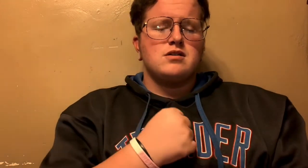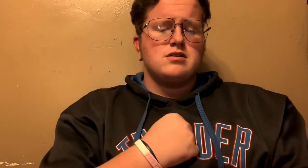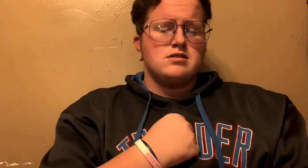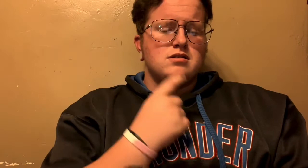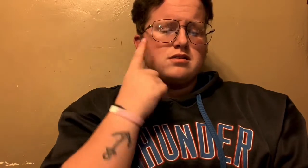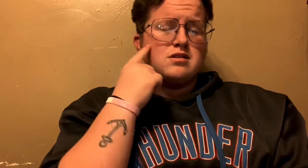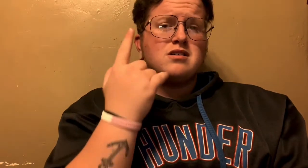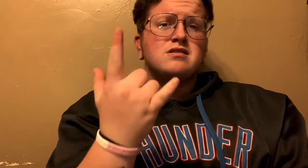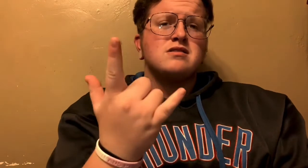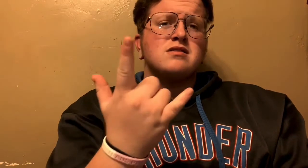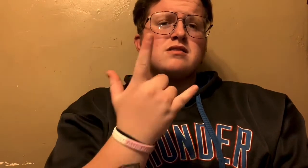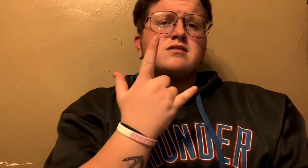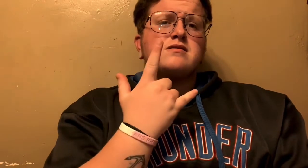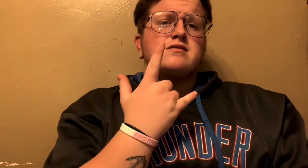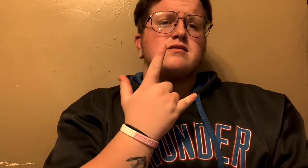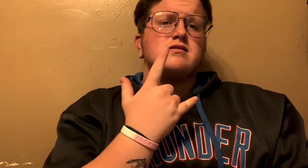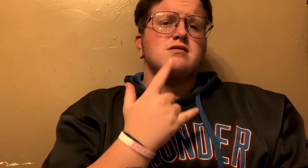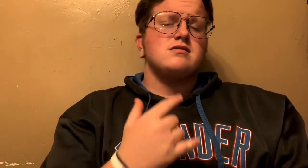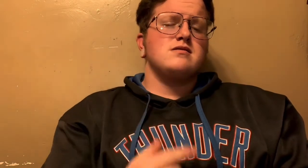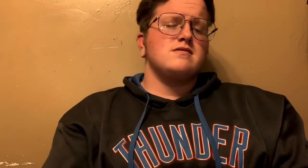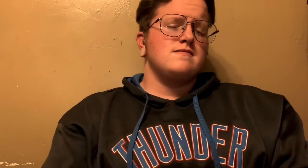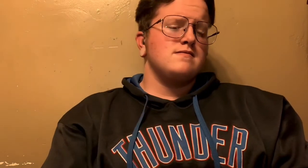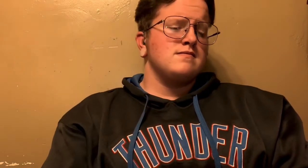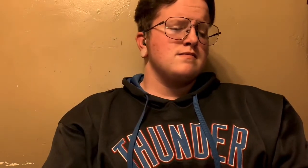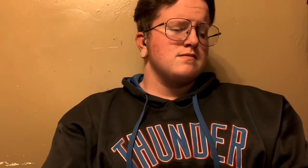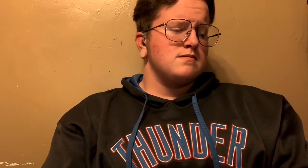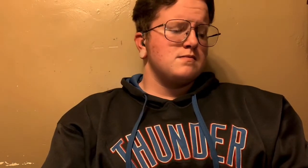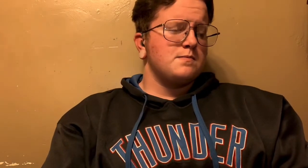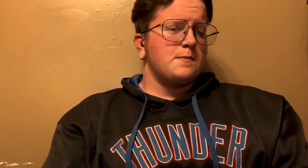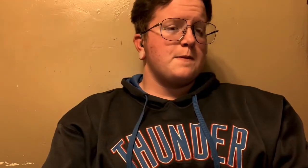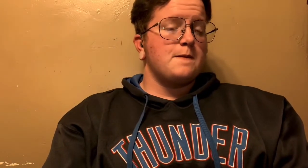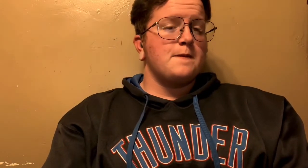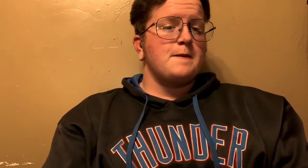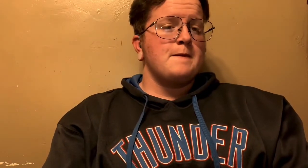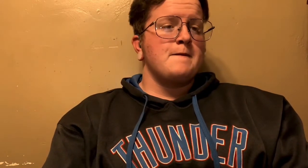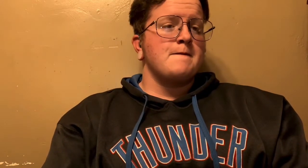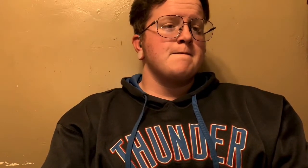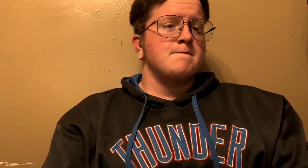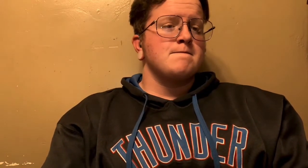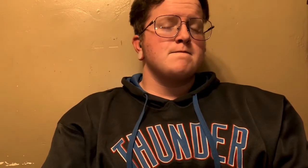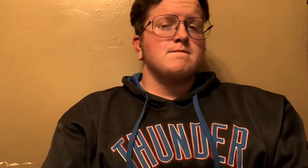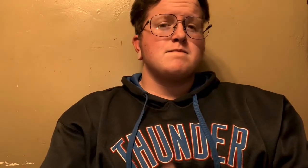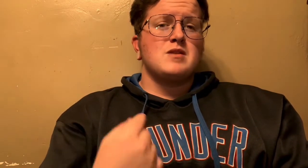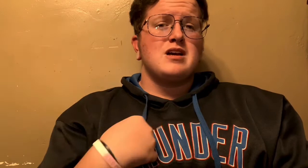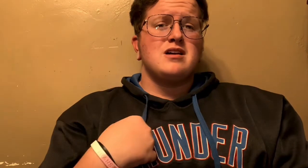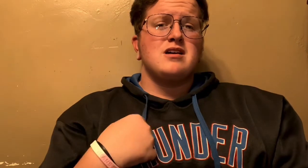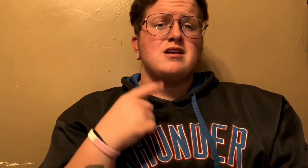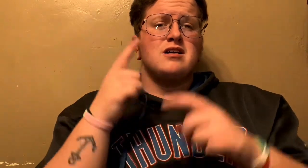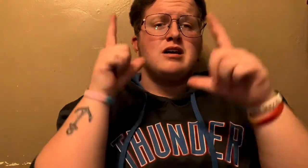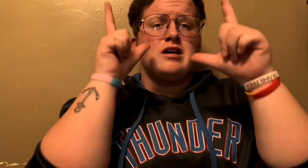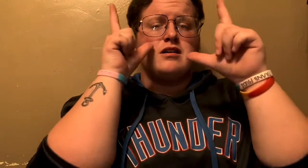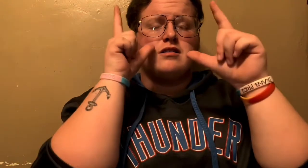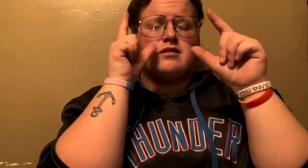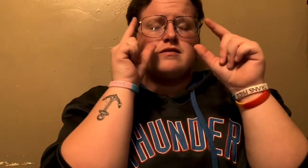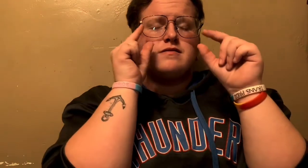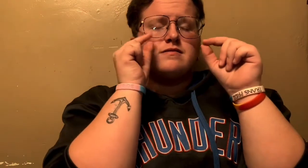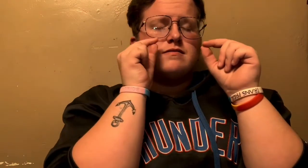it kind of used to be, and so will you look And I tend to close